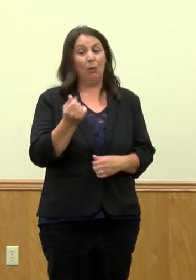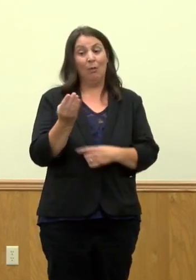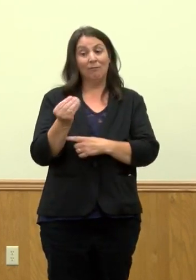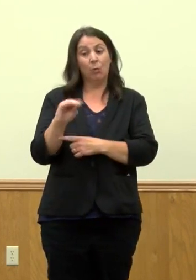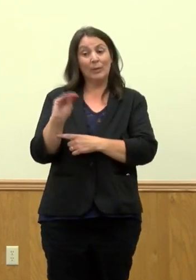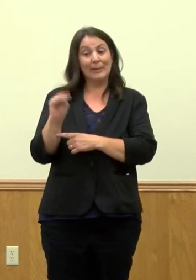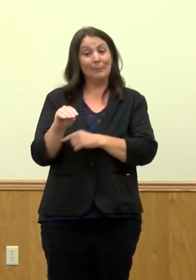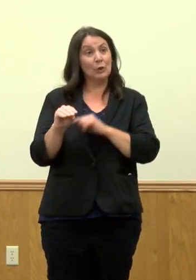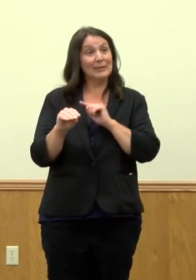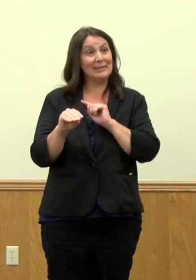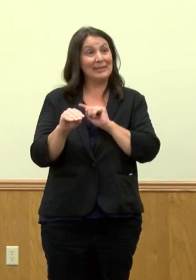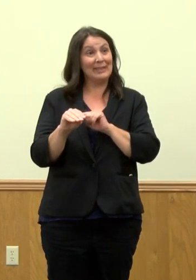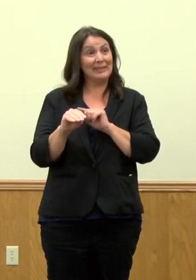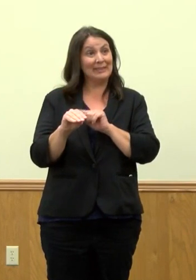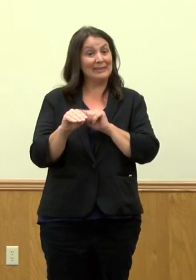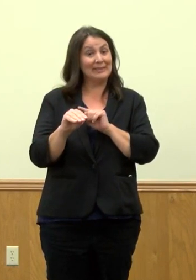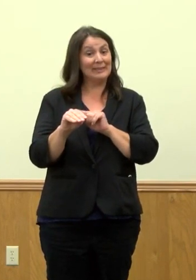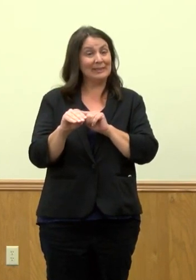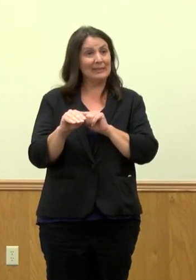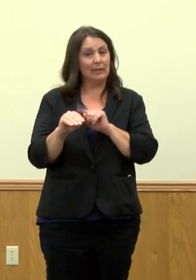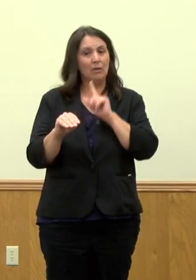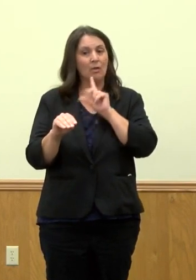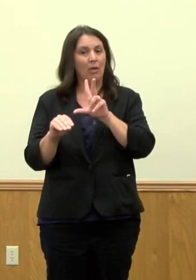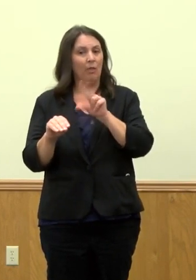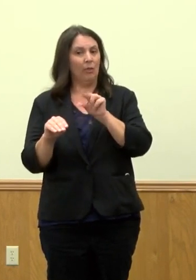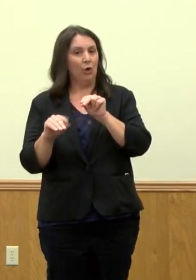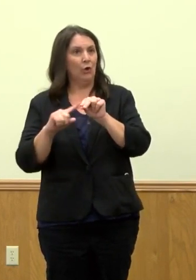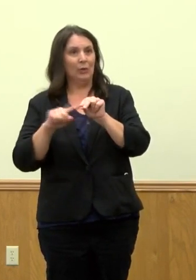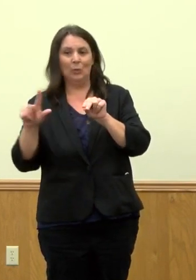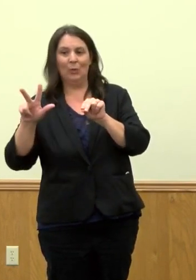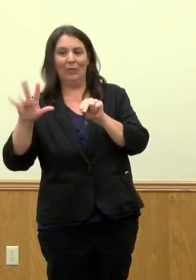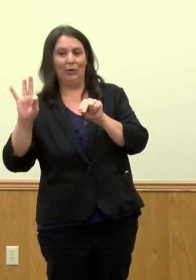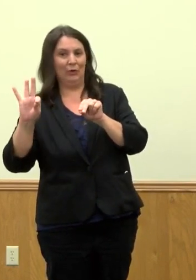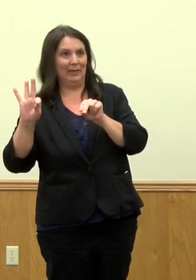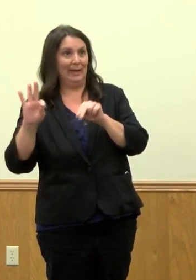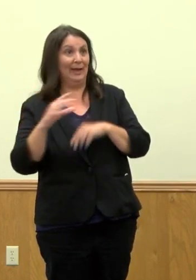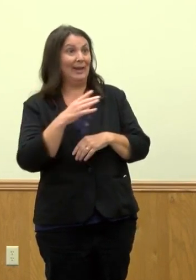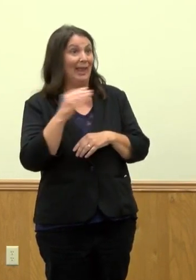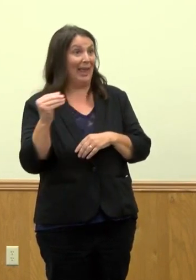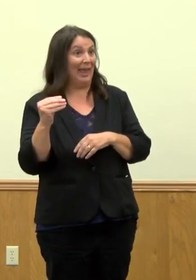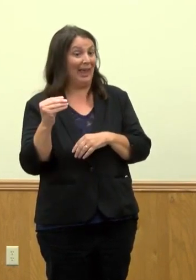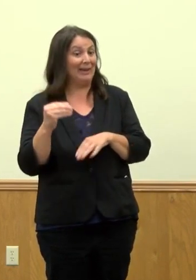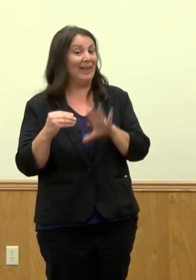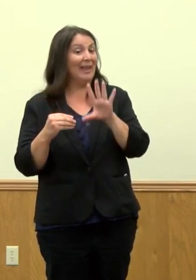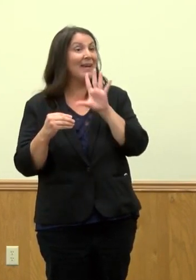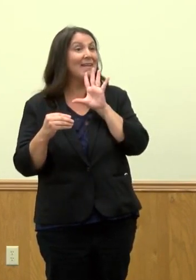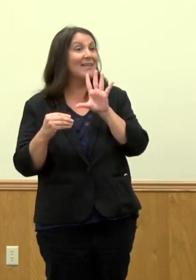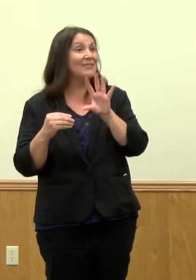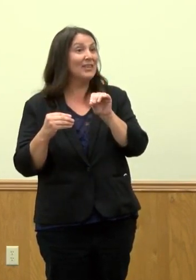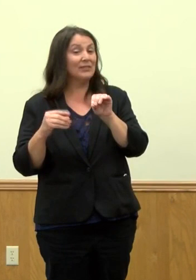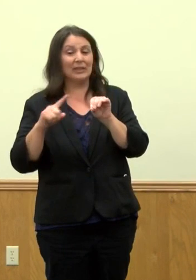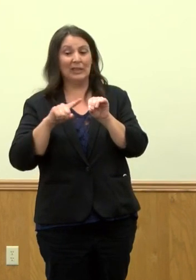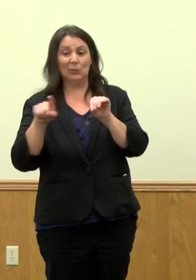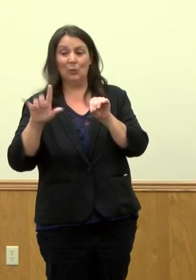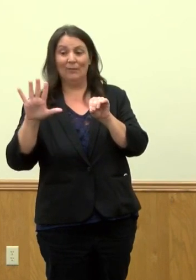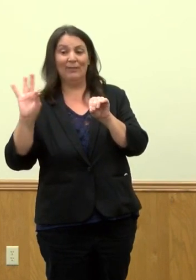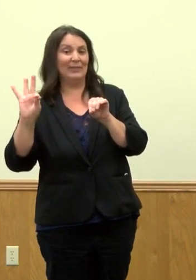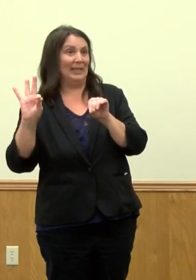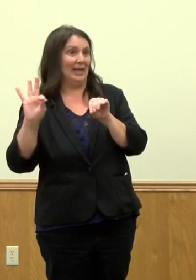% of our active cases is our 30 to 39 and 50 to 59-year-old population.